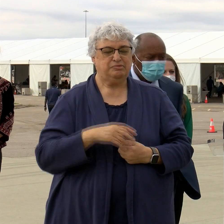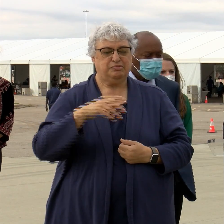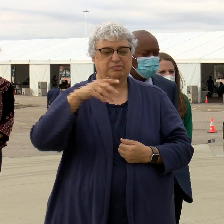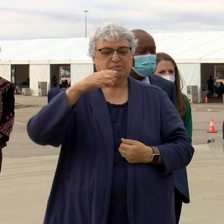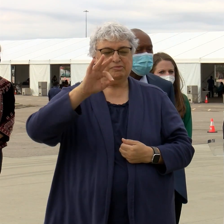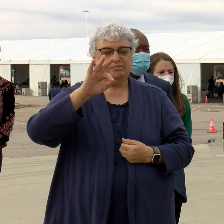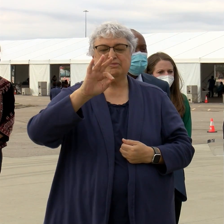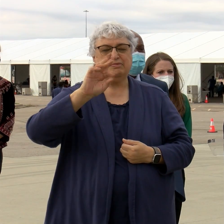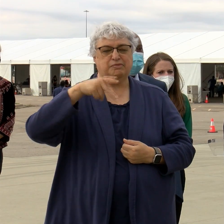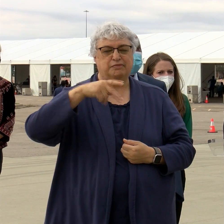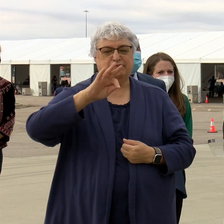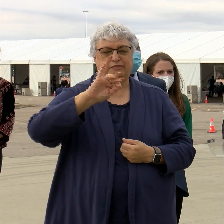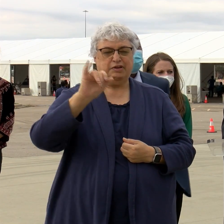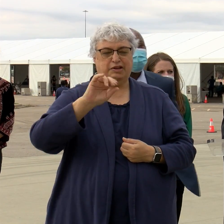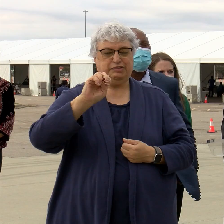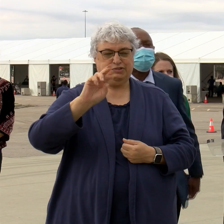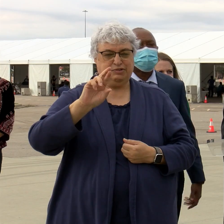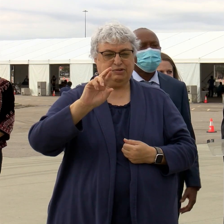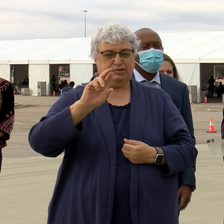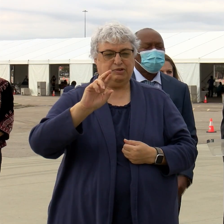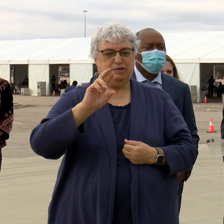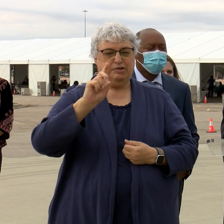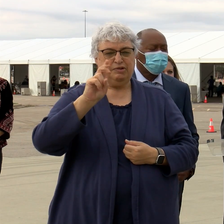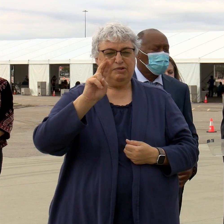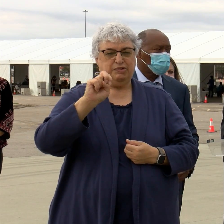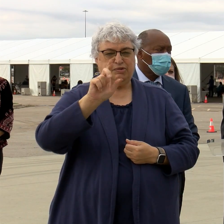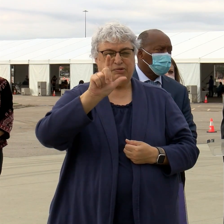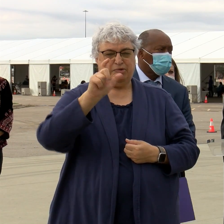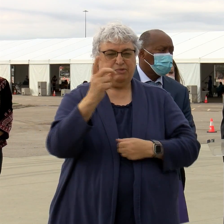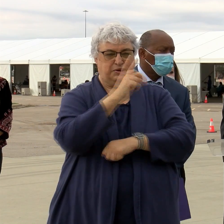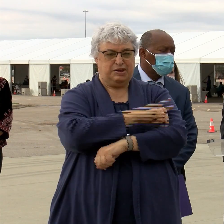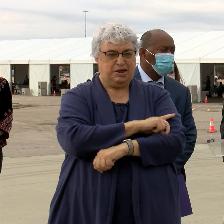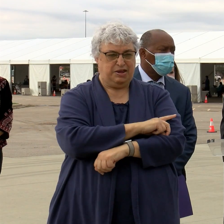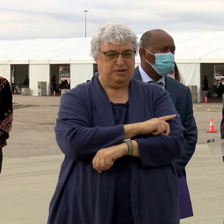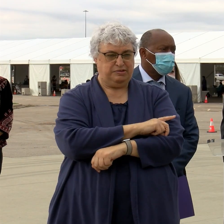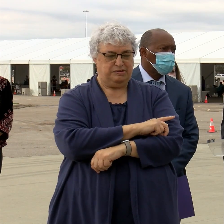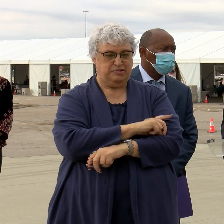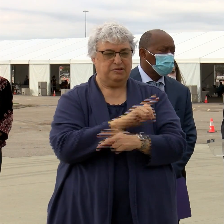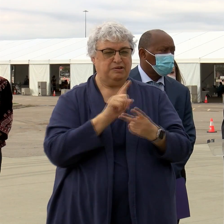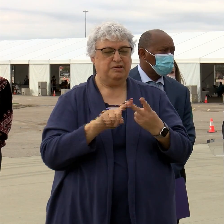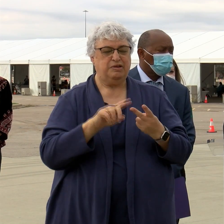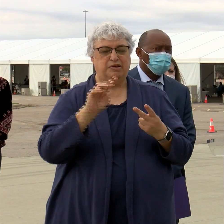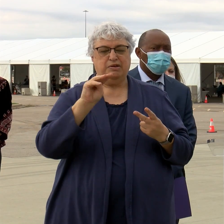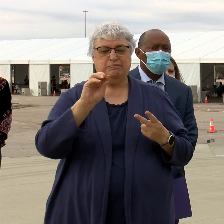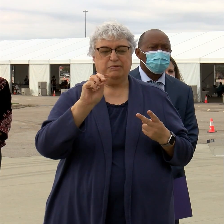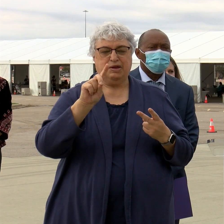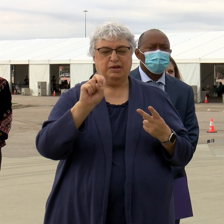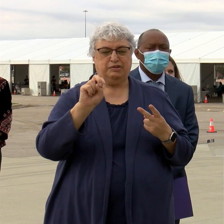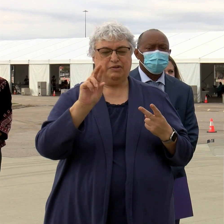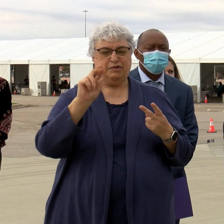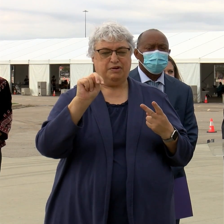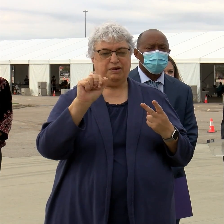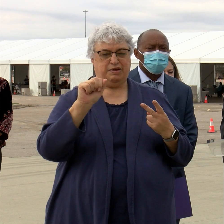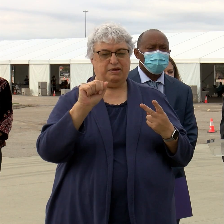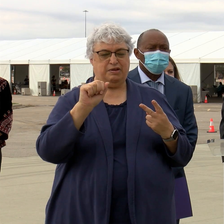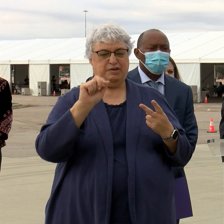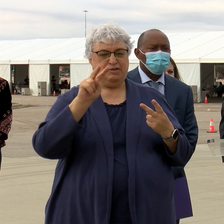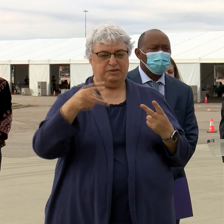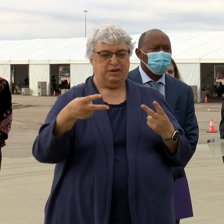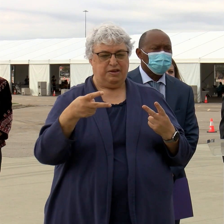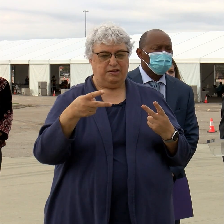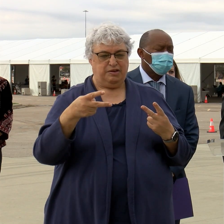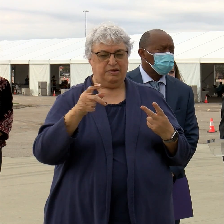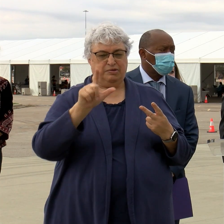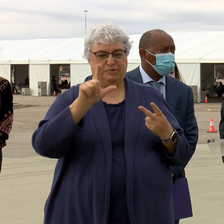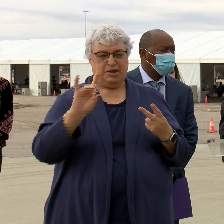vaccine, the second dose is due on 21 days after the first. with the Moderna vaccine, the second dose